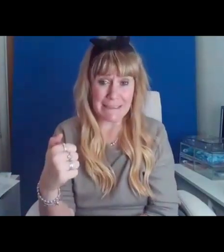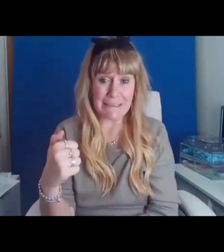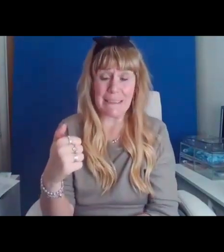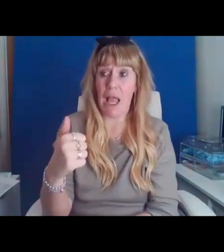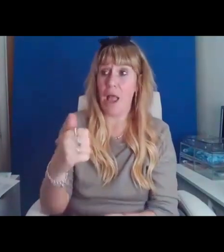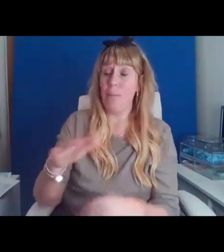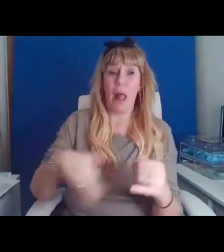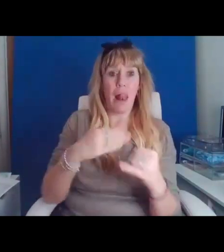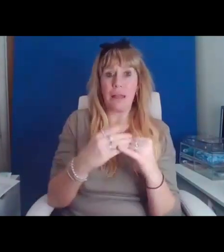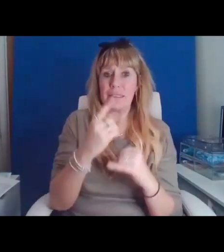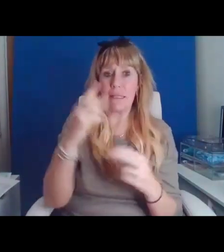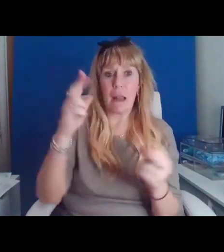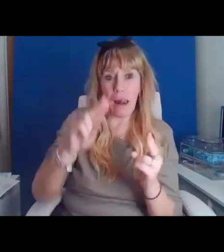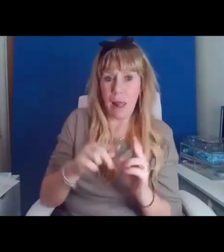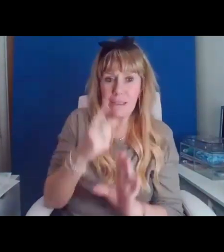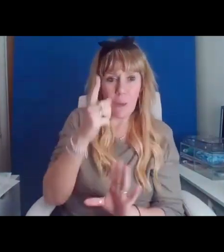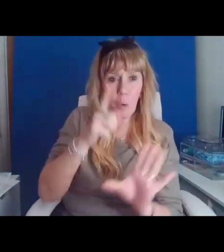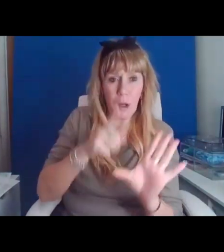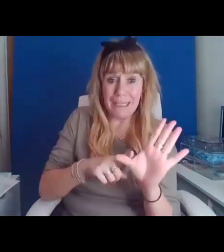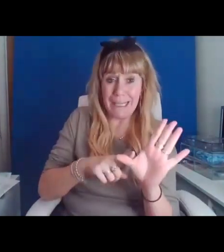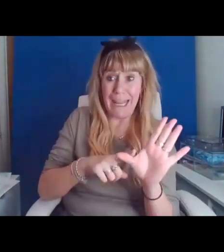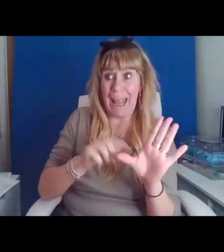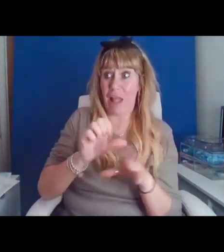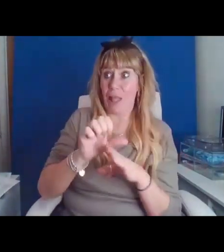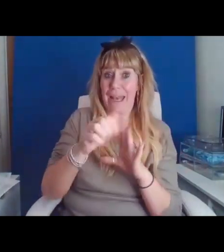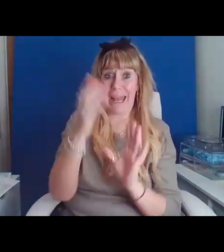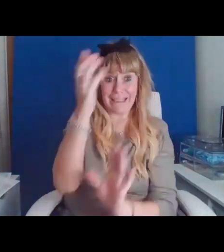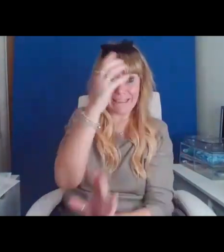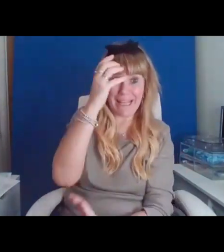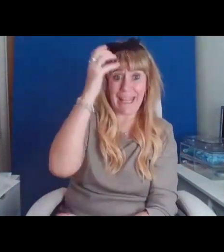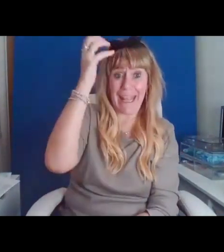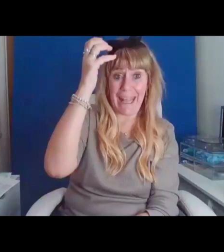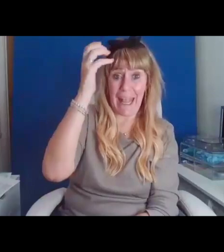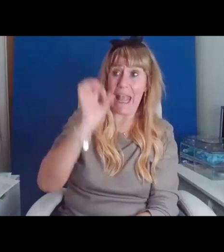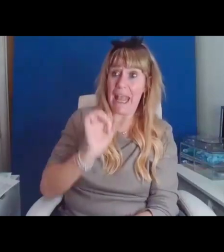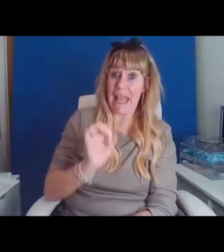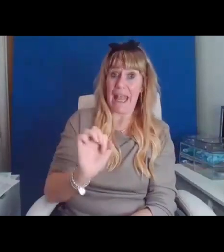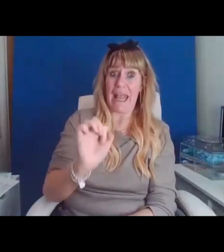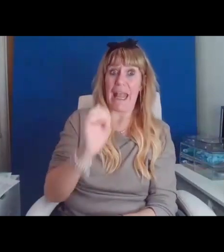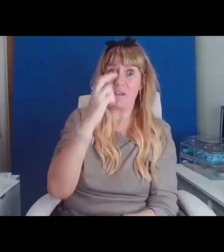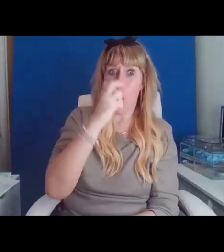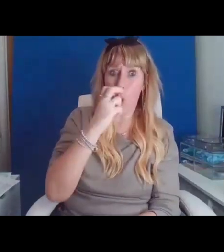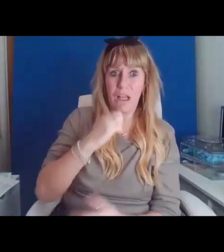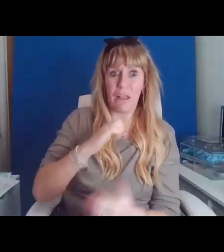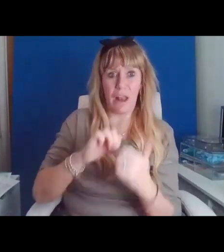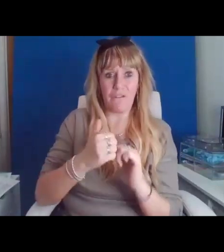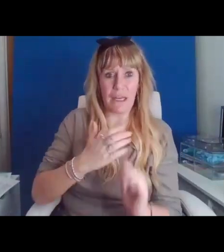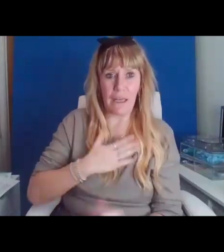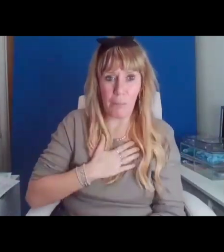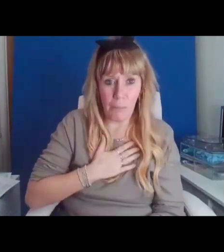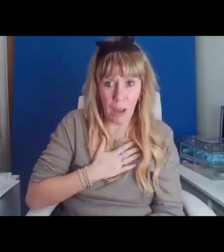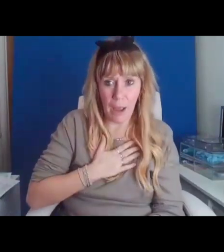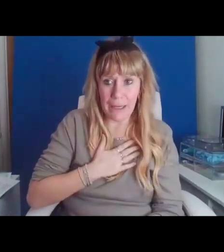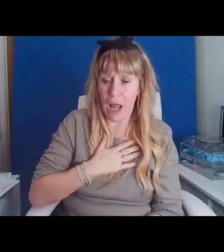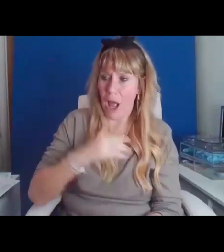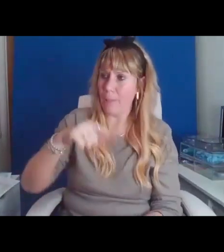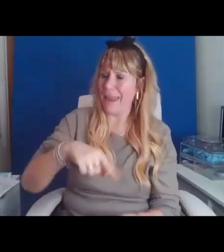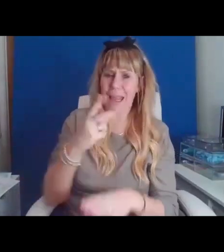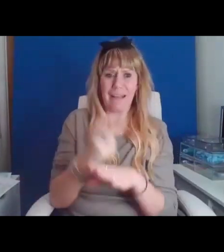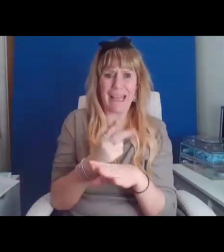this country crowned its next heir, he outlived a friend of mine. And I'm here once again asking why.